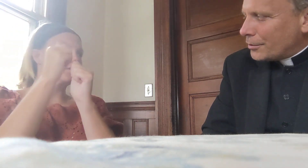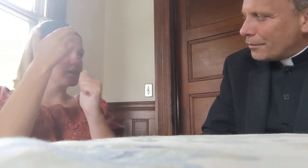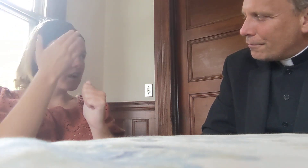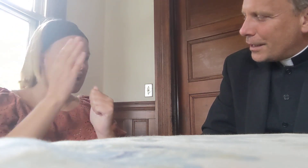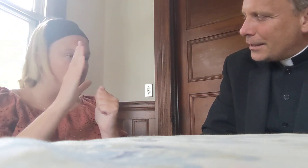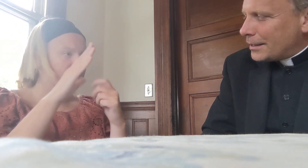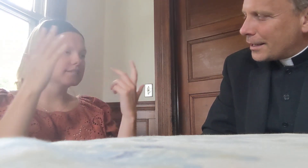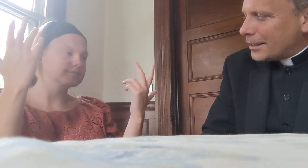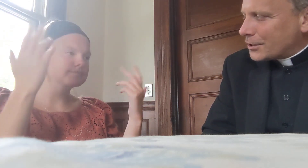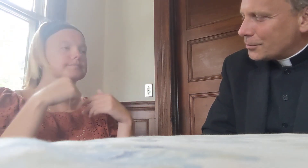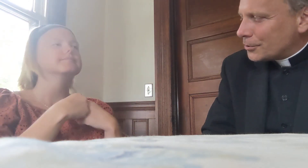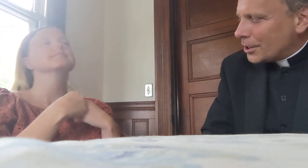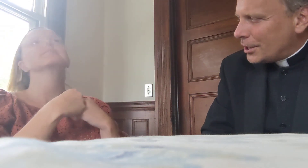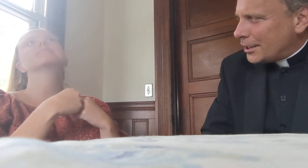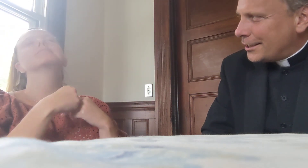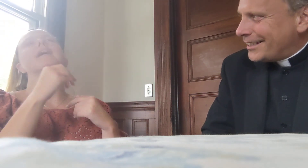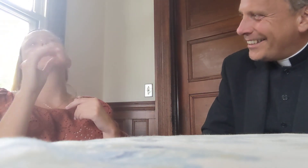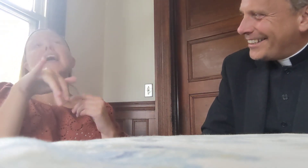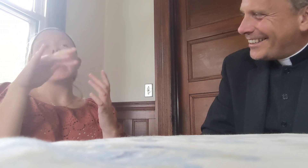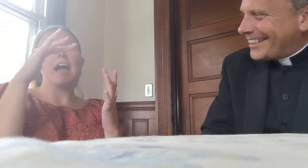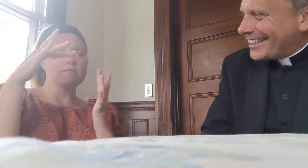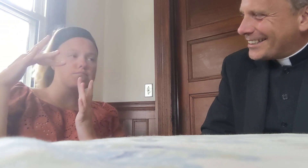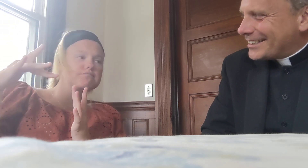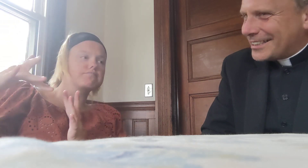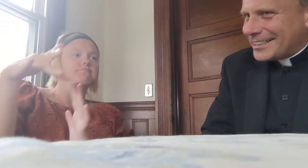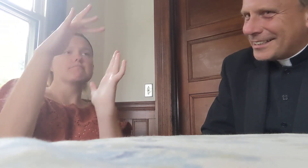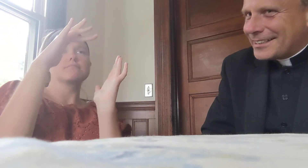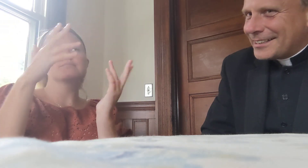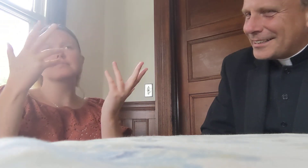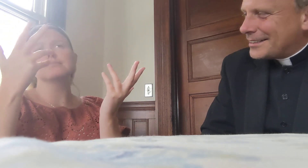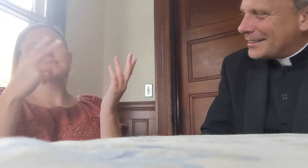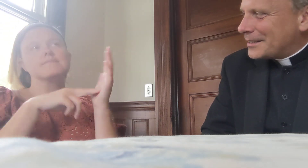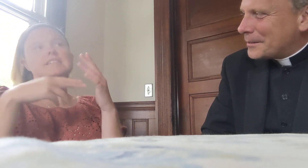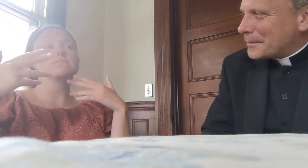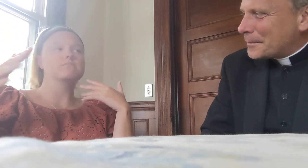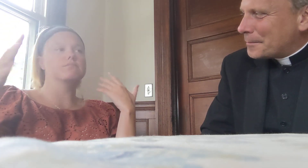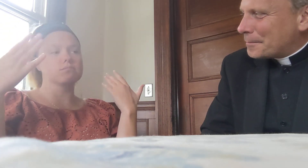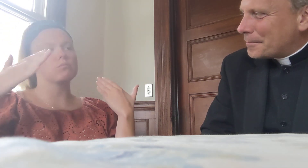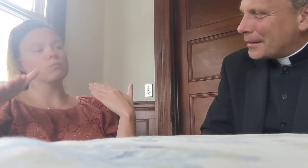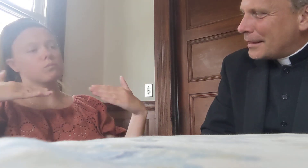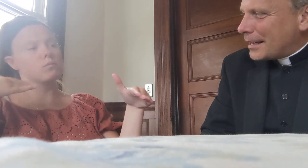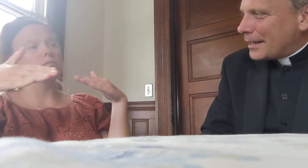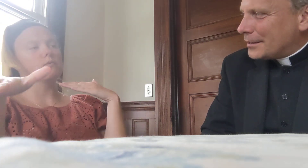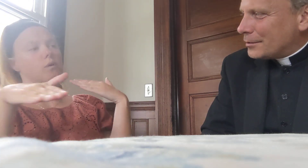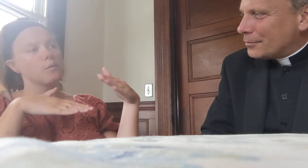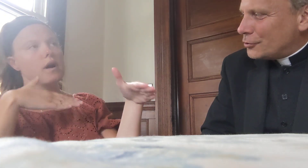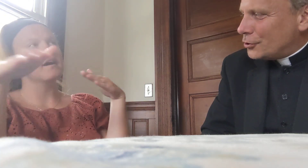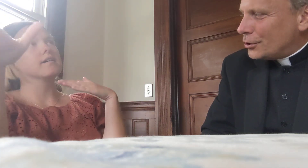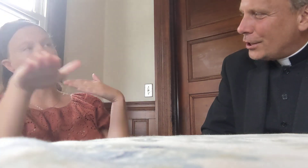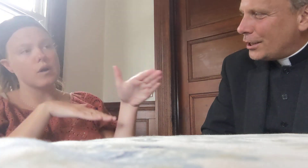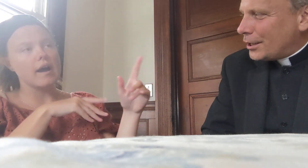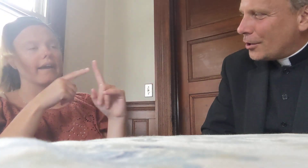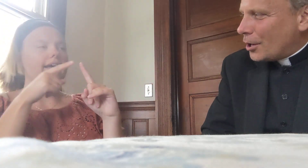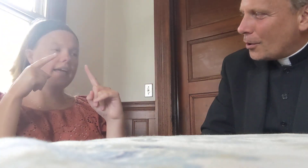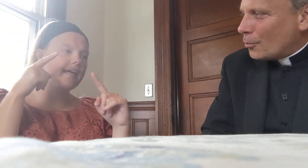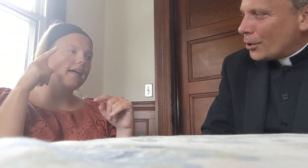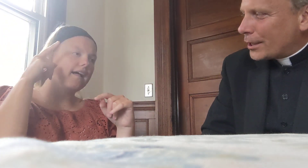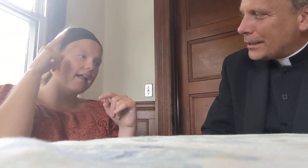in their faith, and the connection with God, and that kind of journeying, and walking